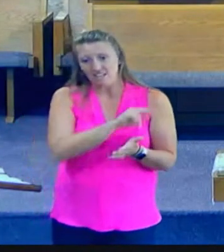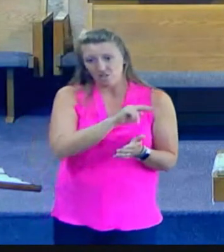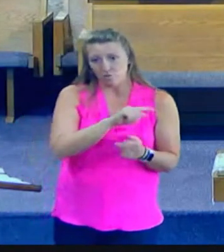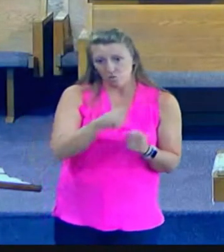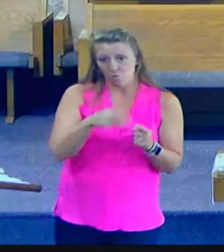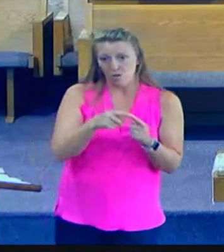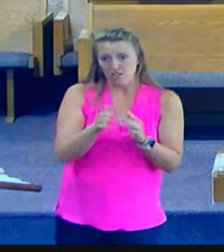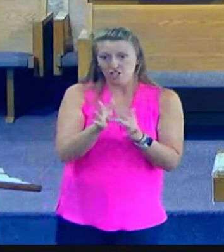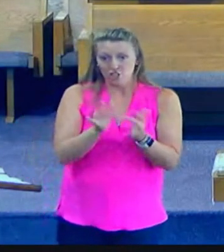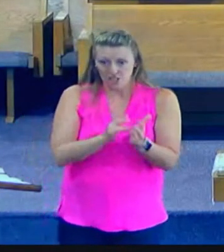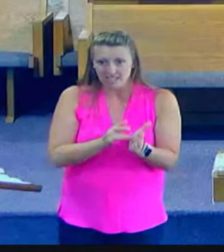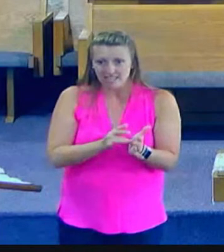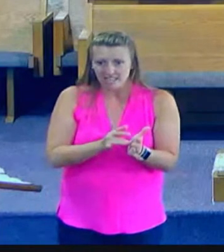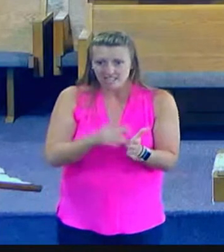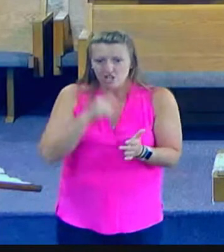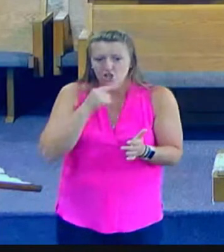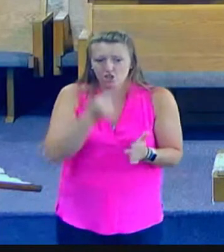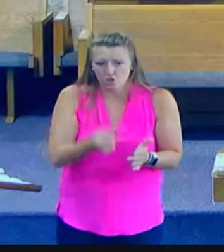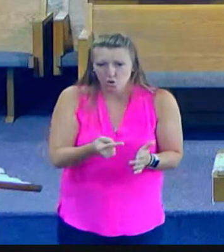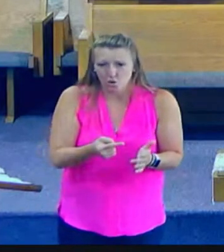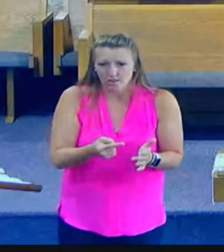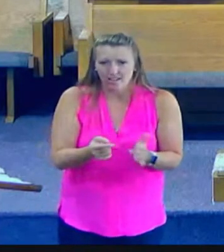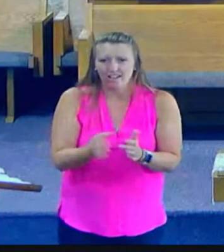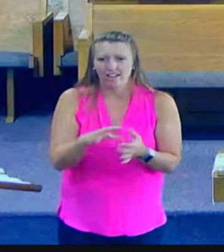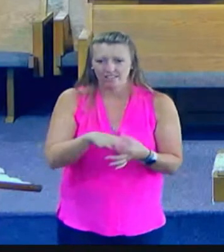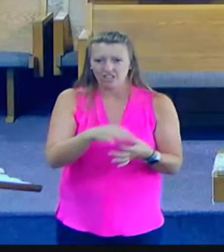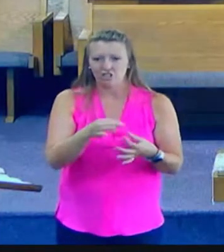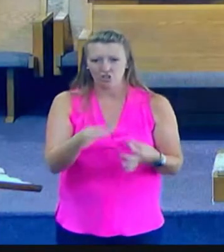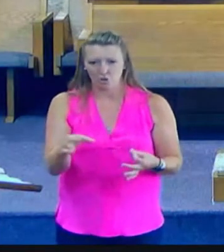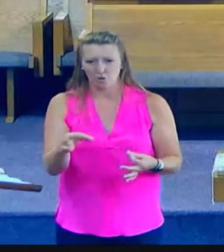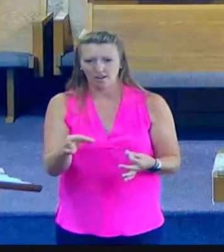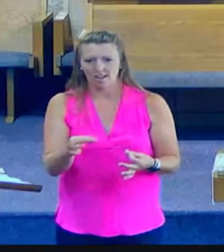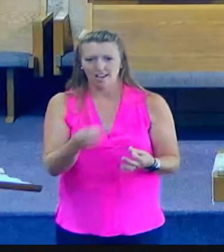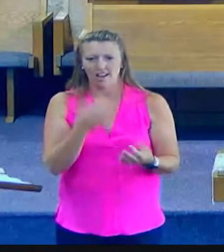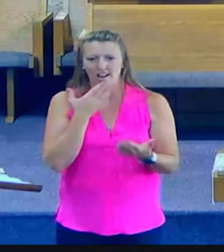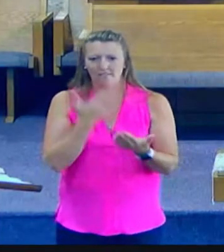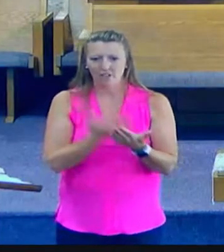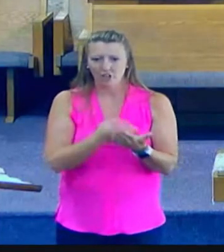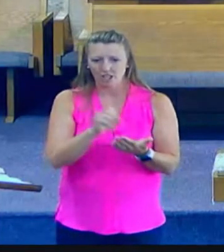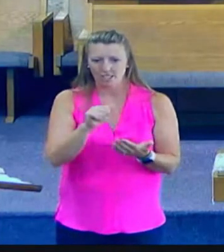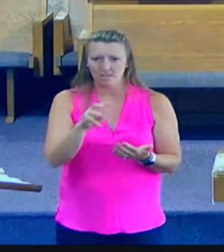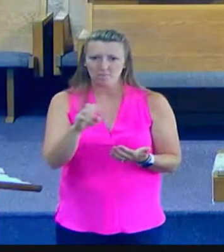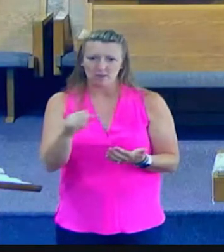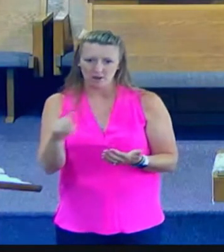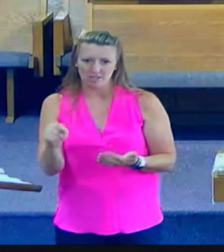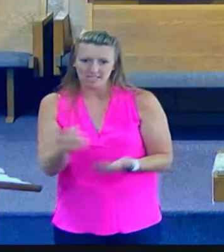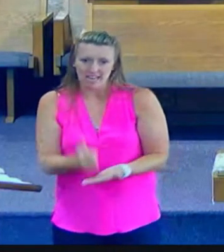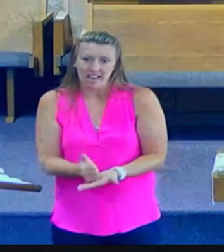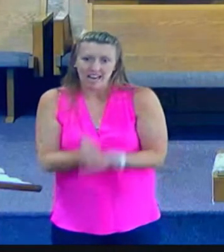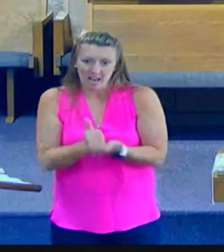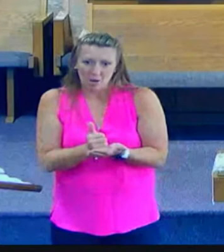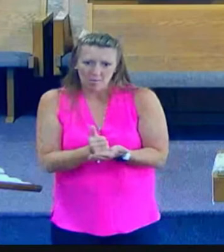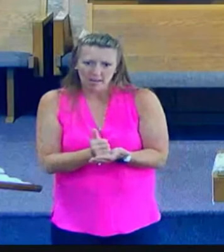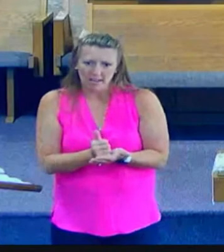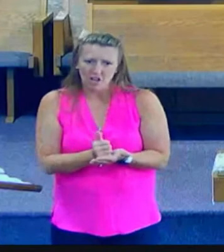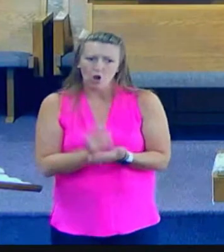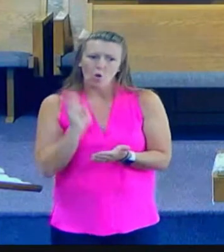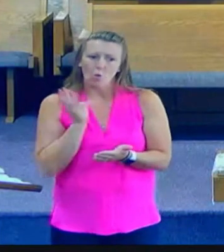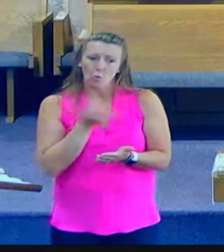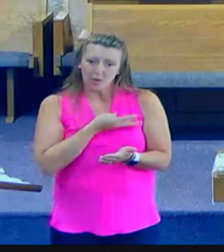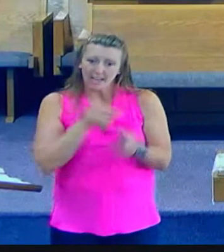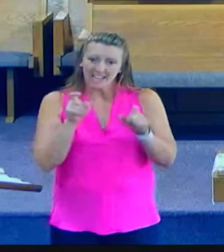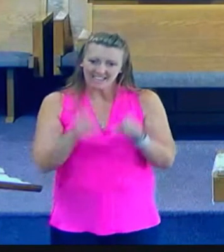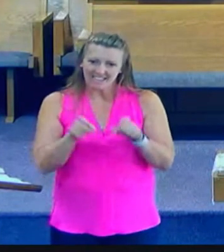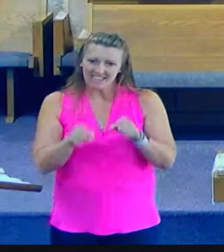But Jesus was the good Samaritan. So, I want to pick up reading with verse 7. If you'd like to